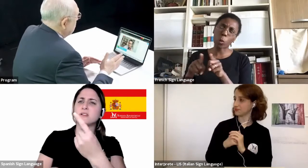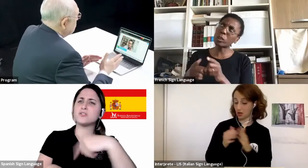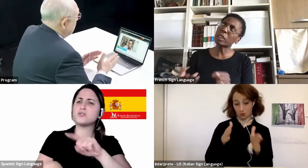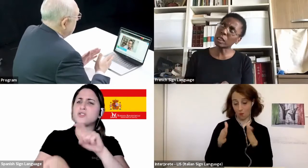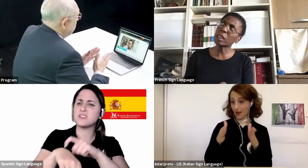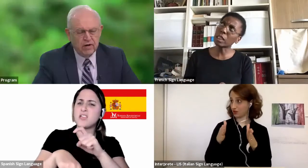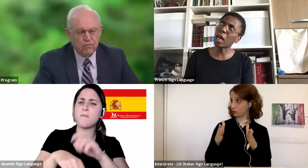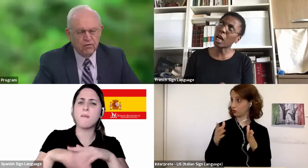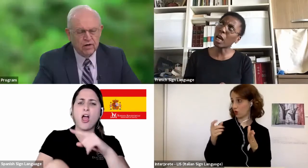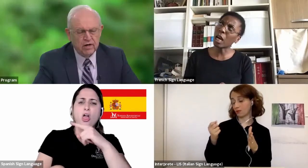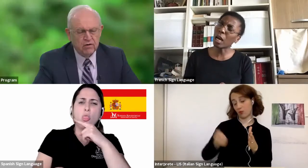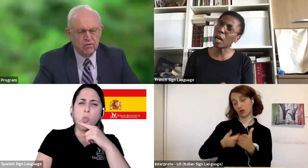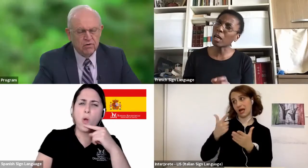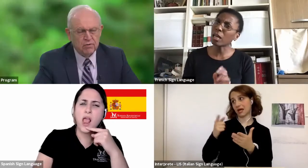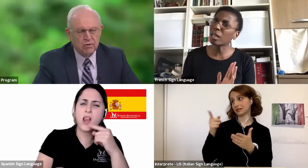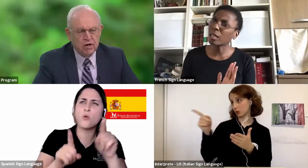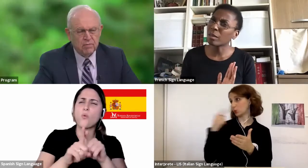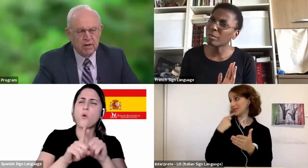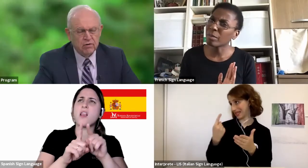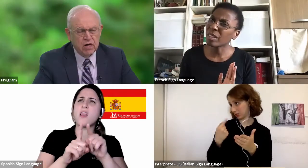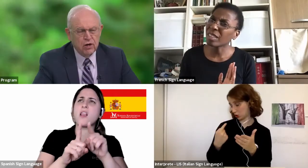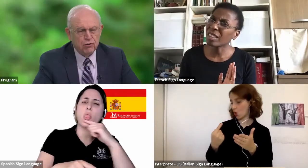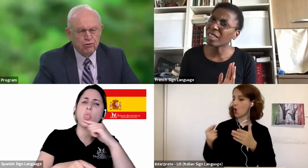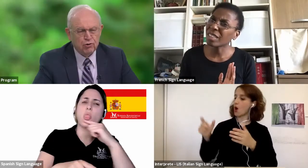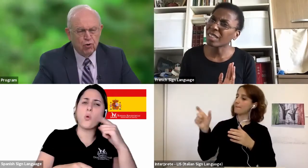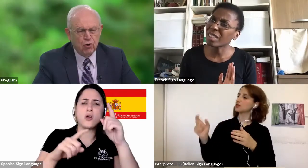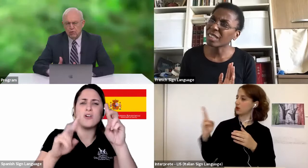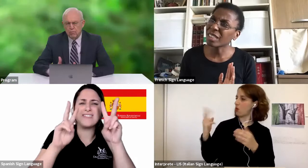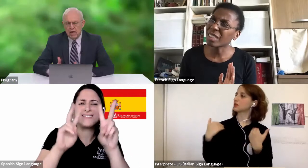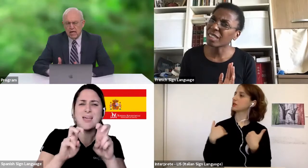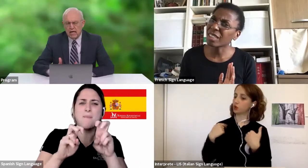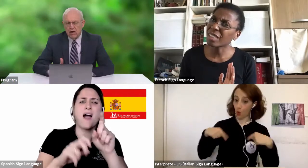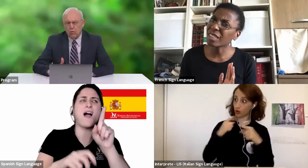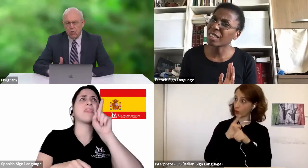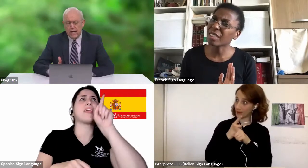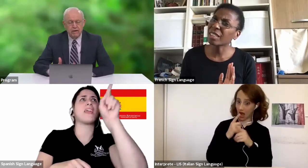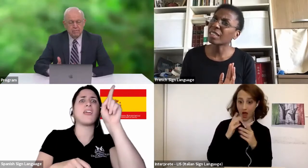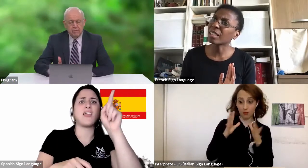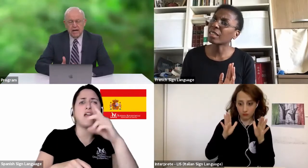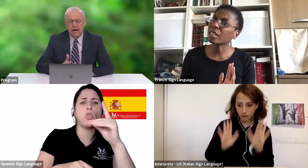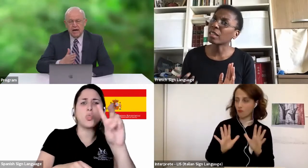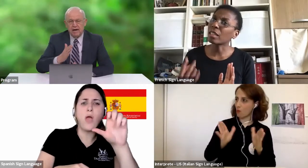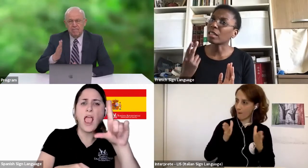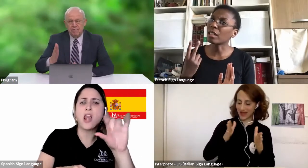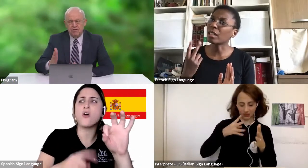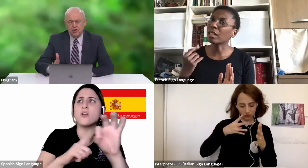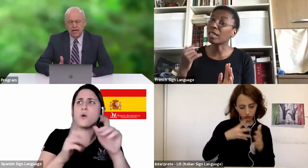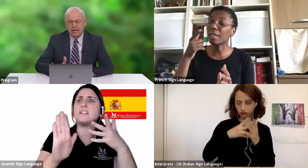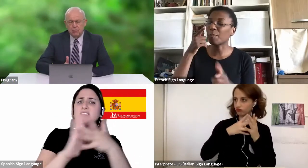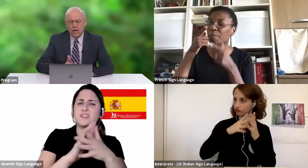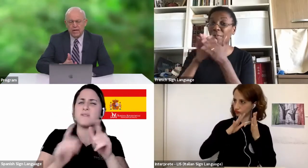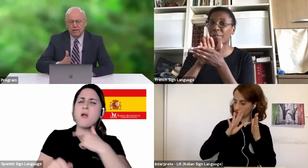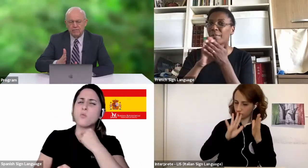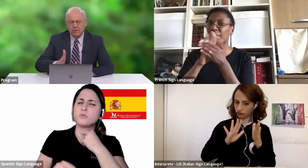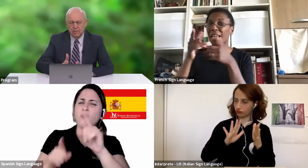I also found it very helpful to hear talk about the storm and how way, I I visualize